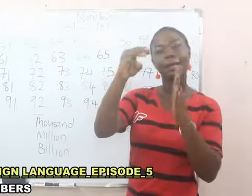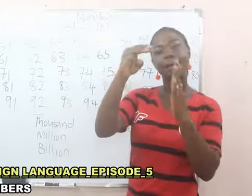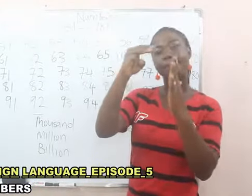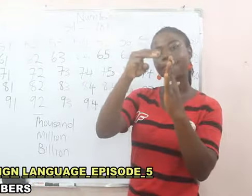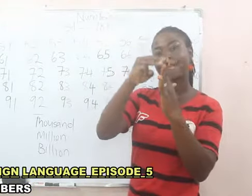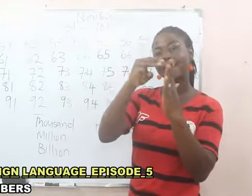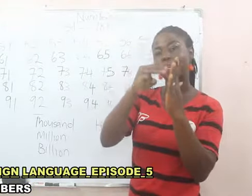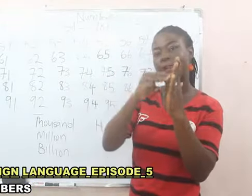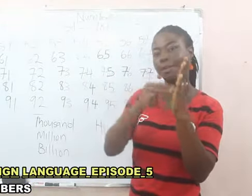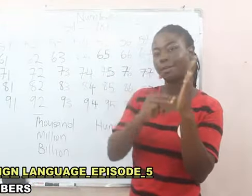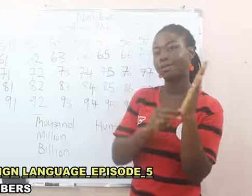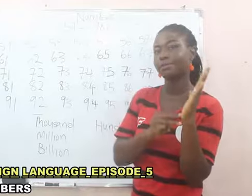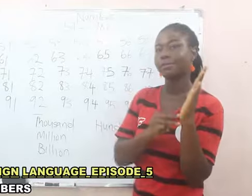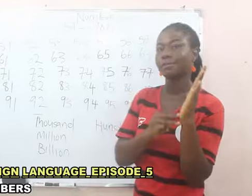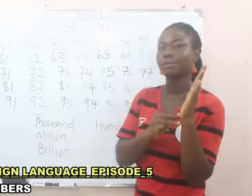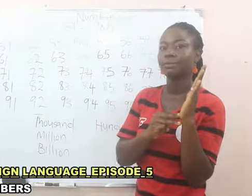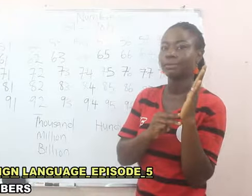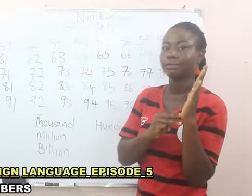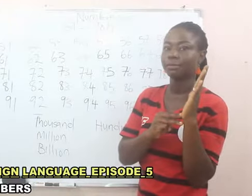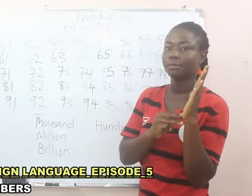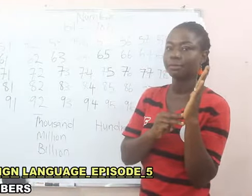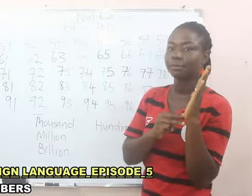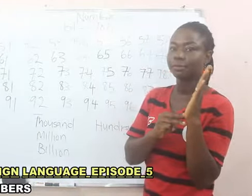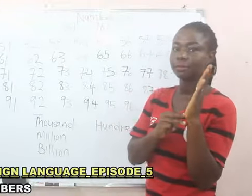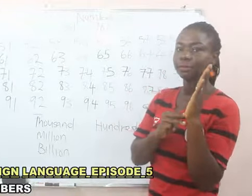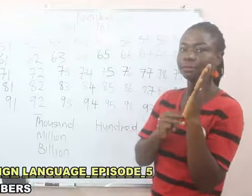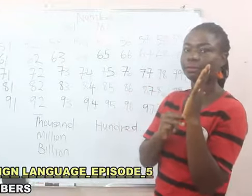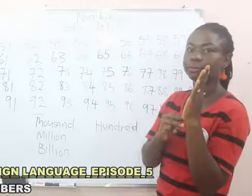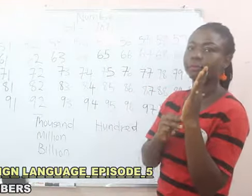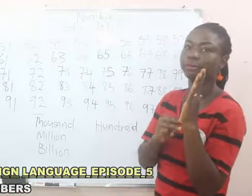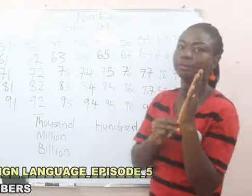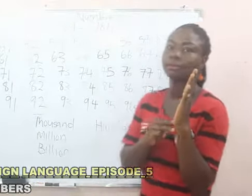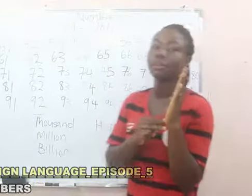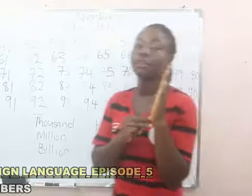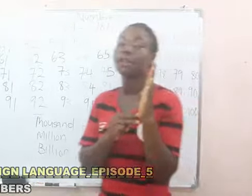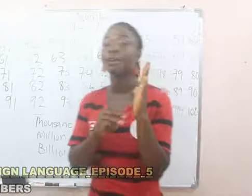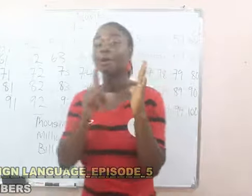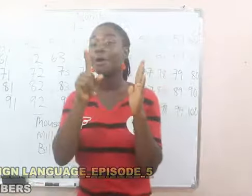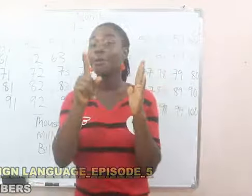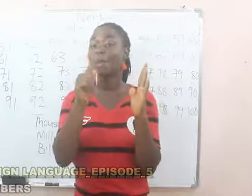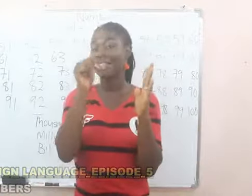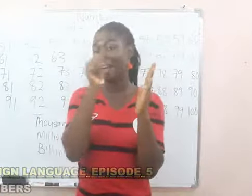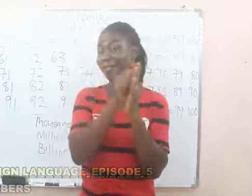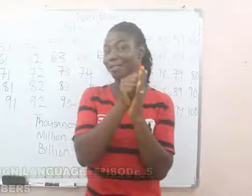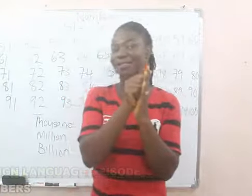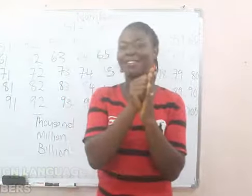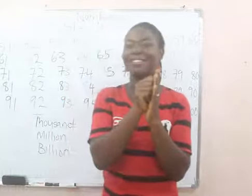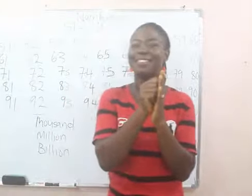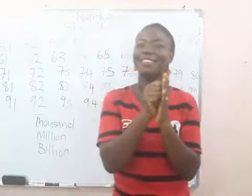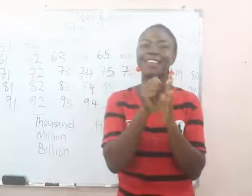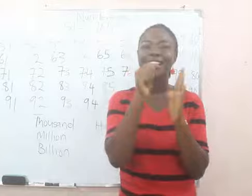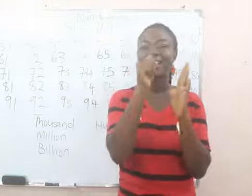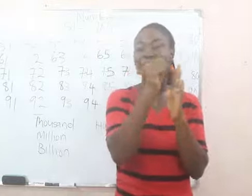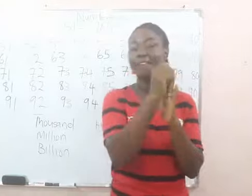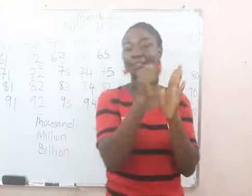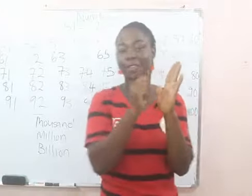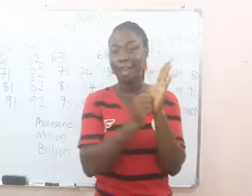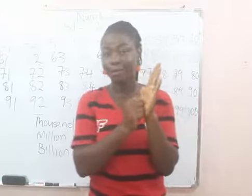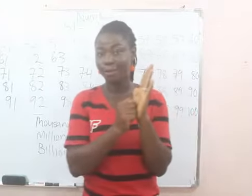,000, sorry, 1,000. This is sign for 1000,